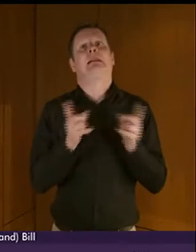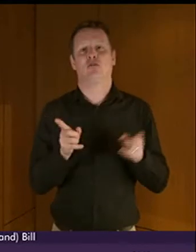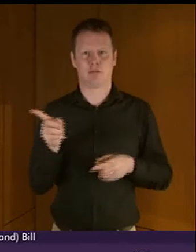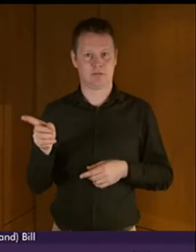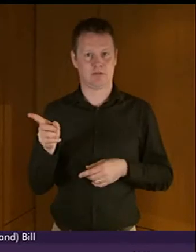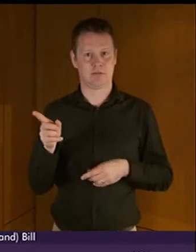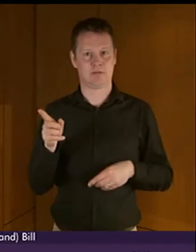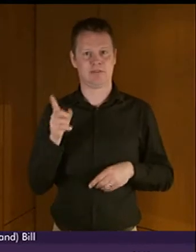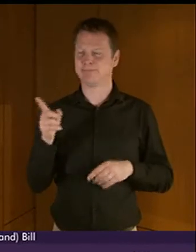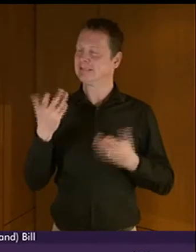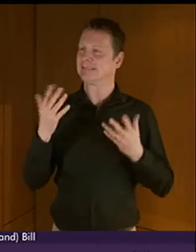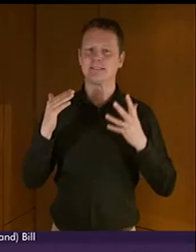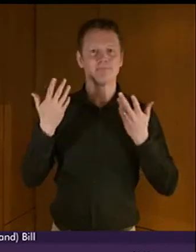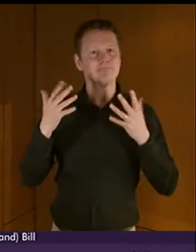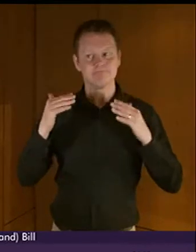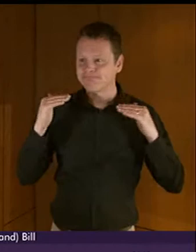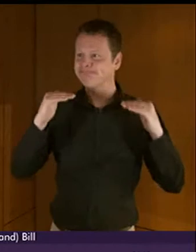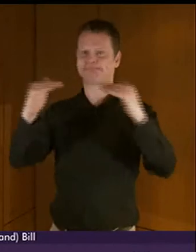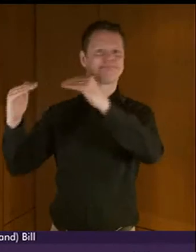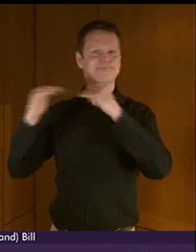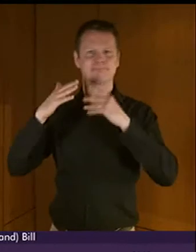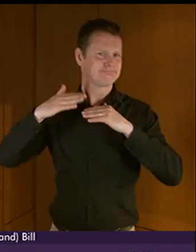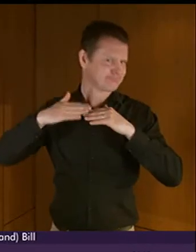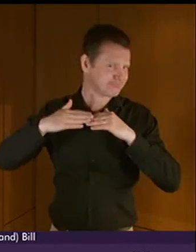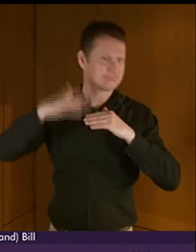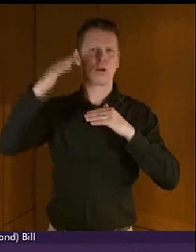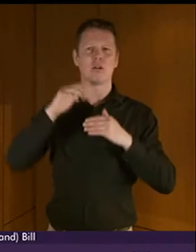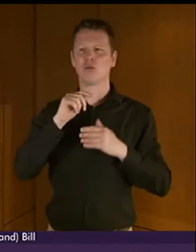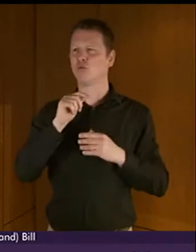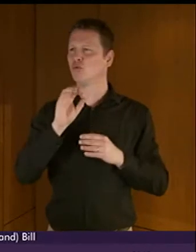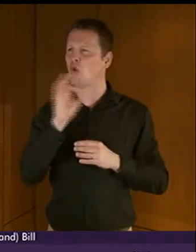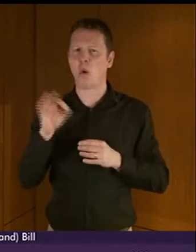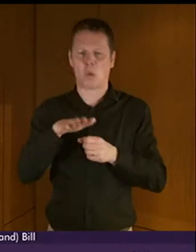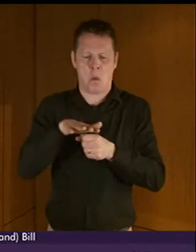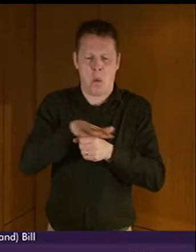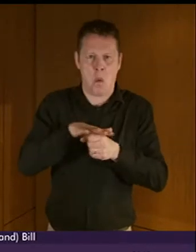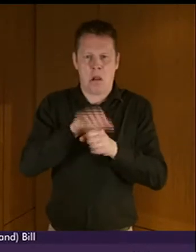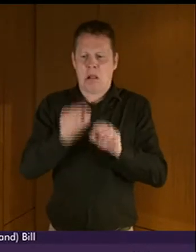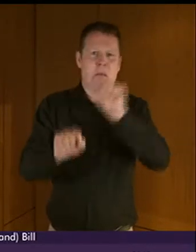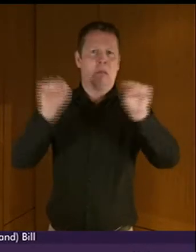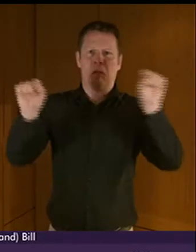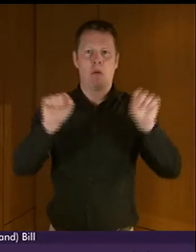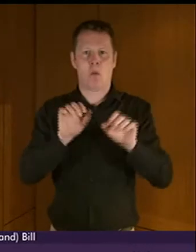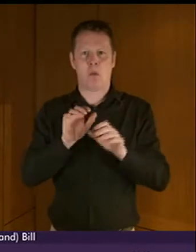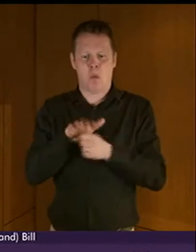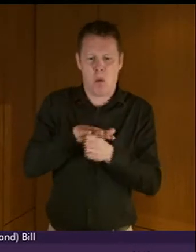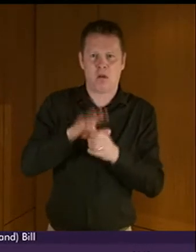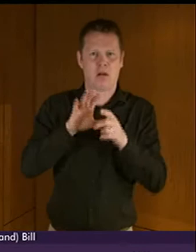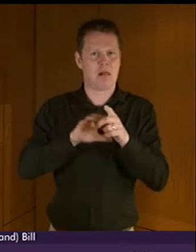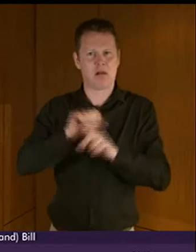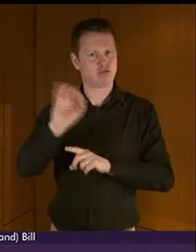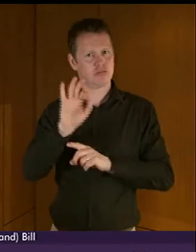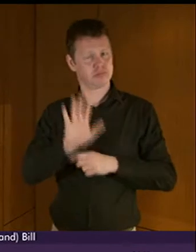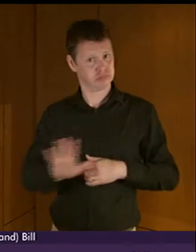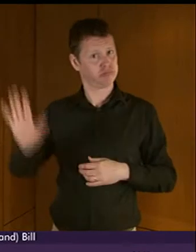standardised approach that reaches beyond local variation and culture. But, of course, it is equally